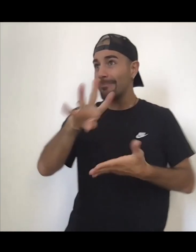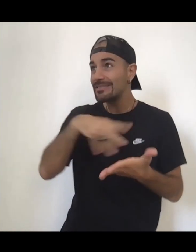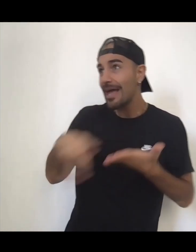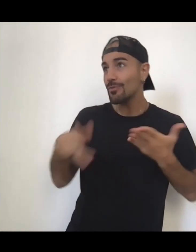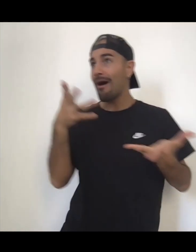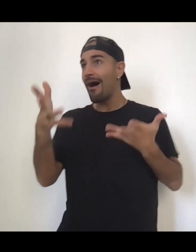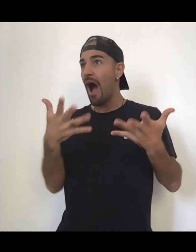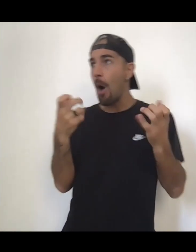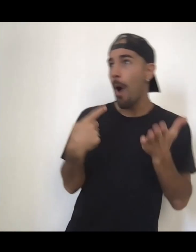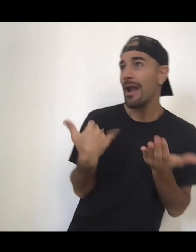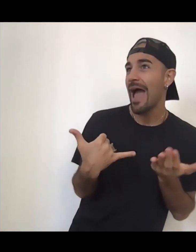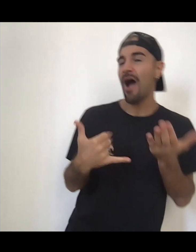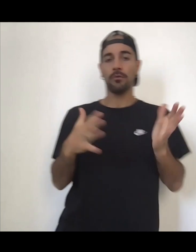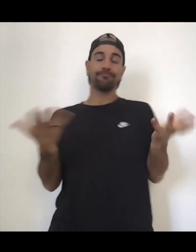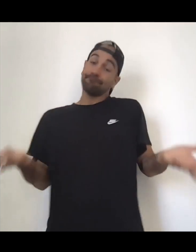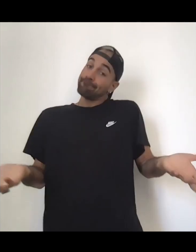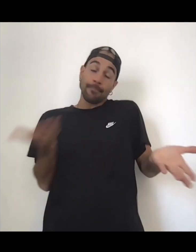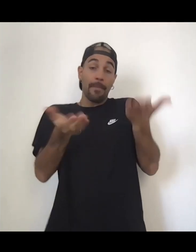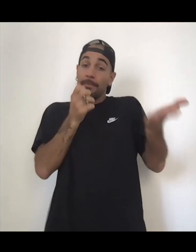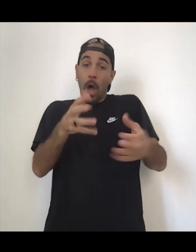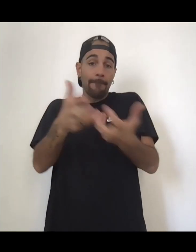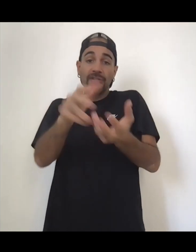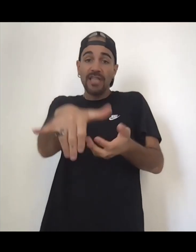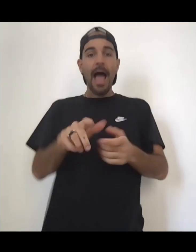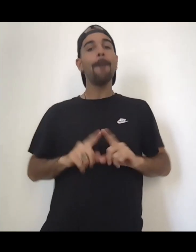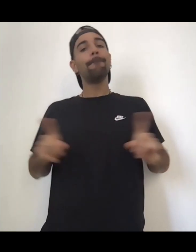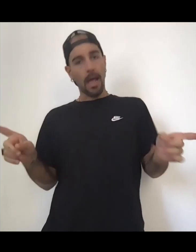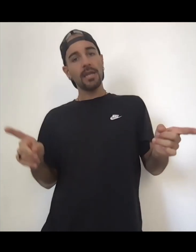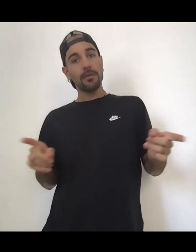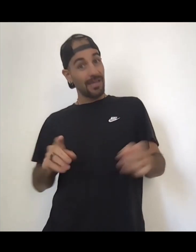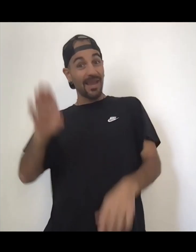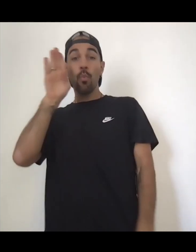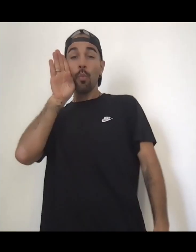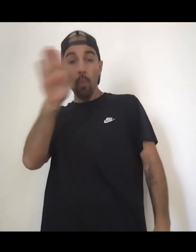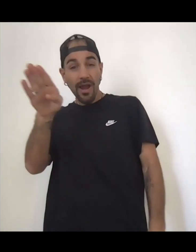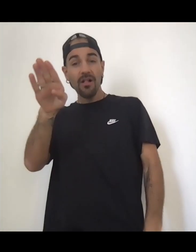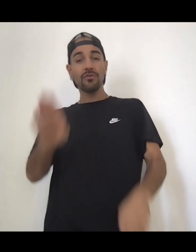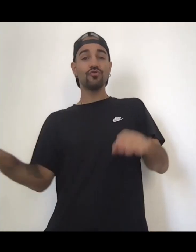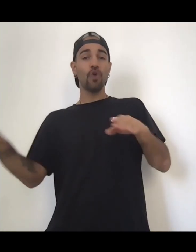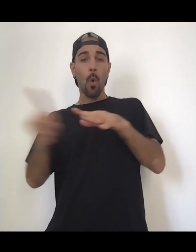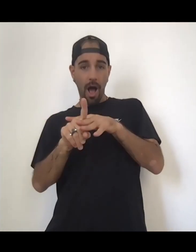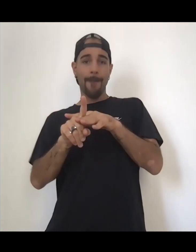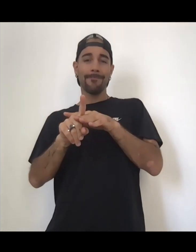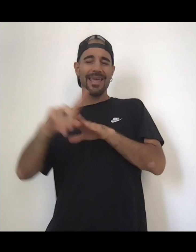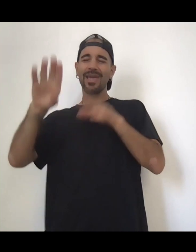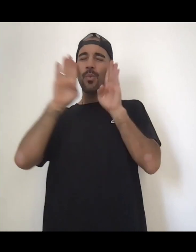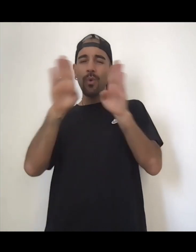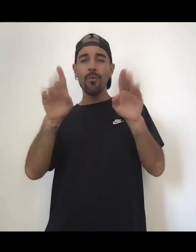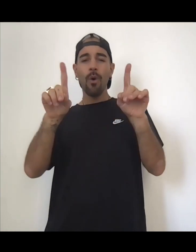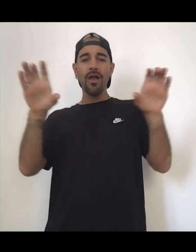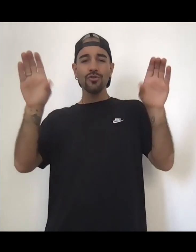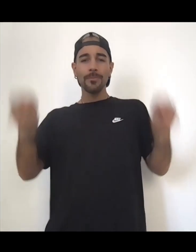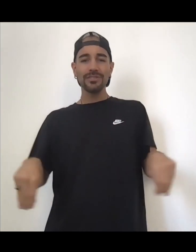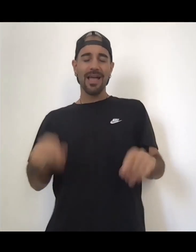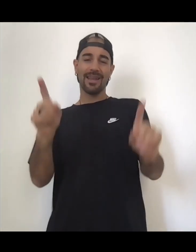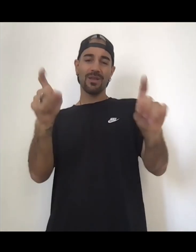of security love joy financial independence whatever it is so when you're meditating when you're manifesting these things and you